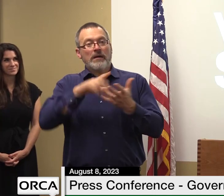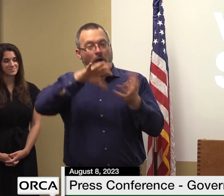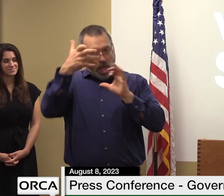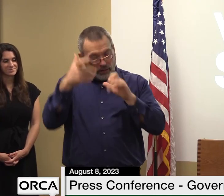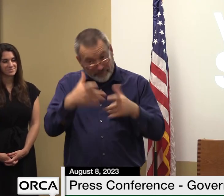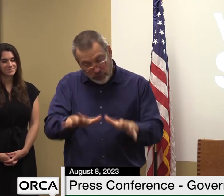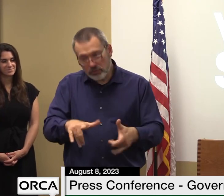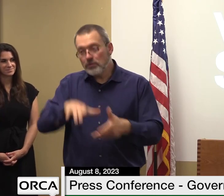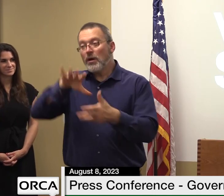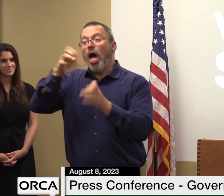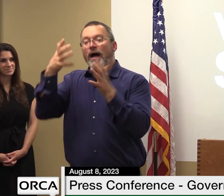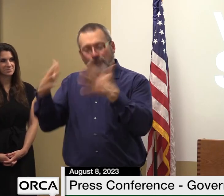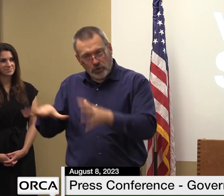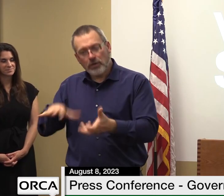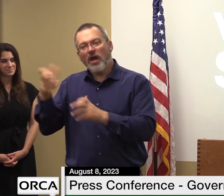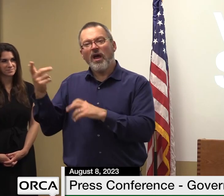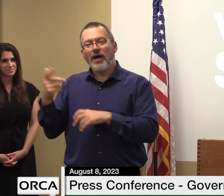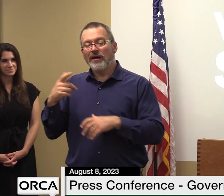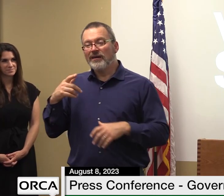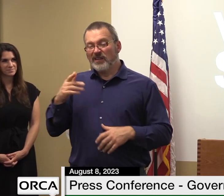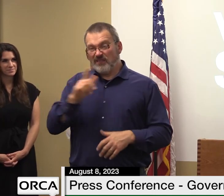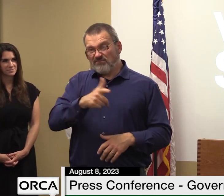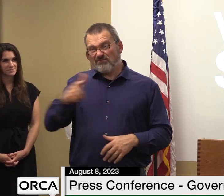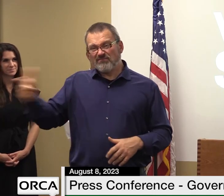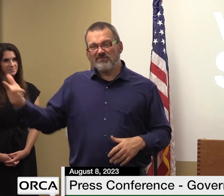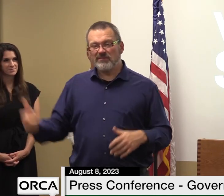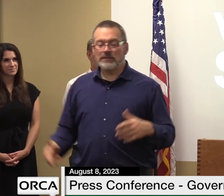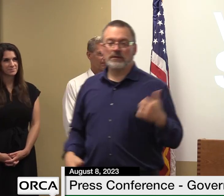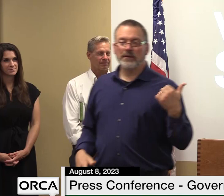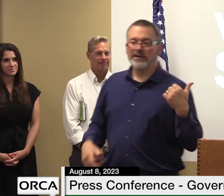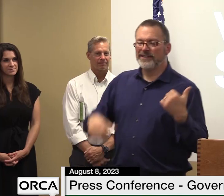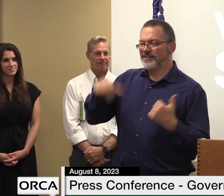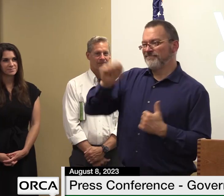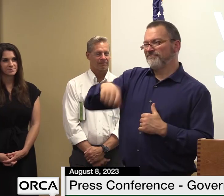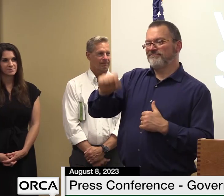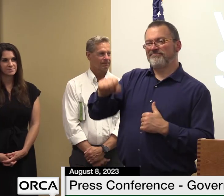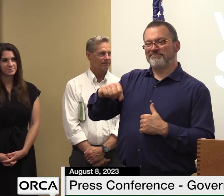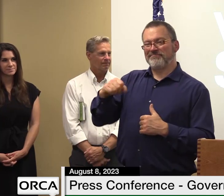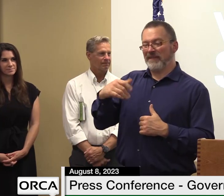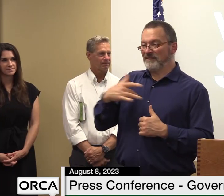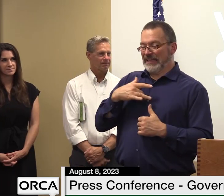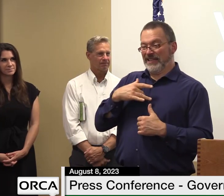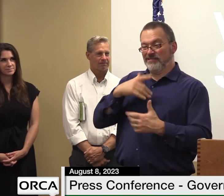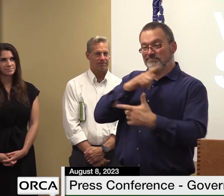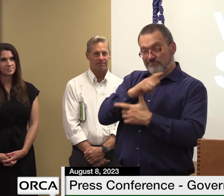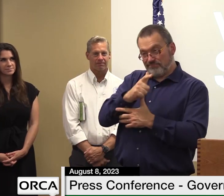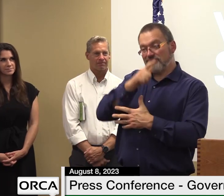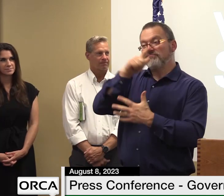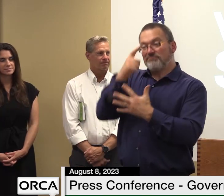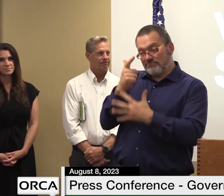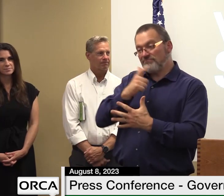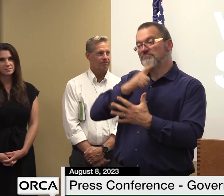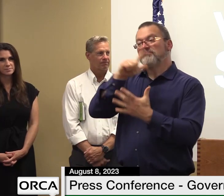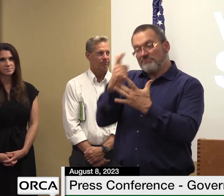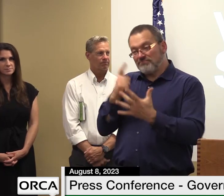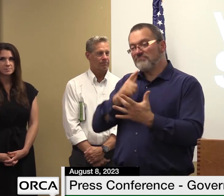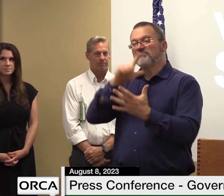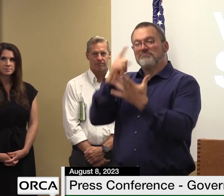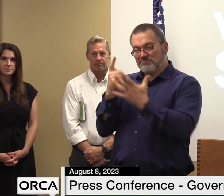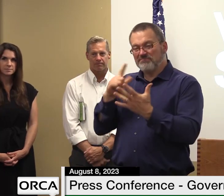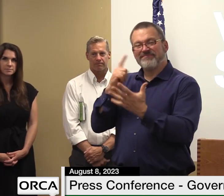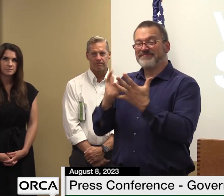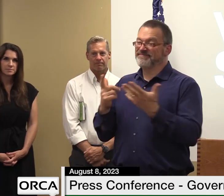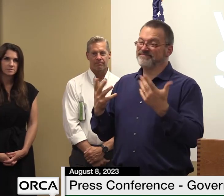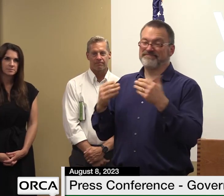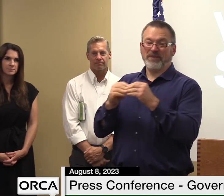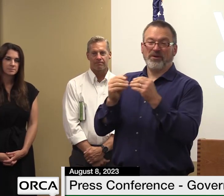very much so all right thanks governor look back through maybe a couple more